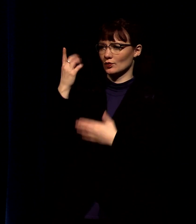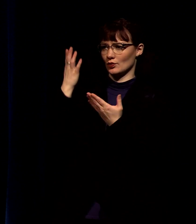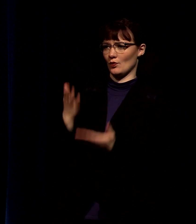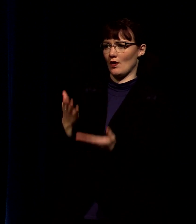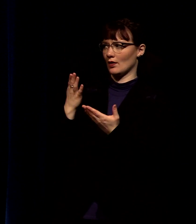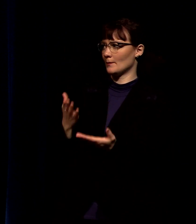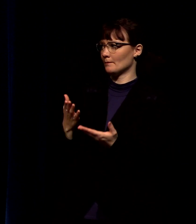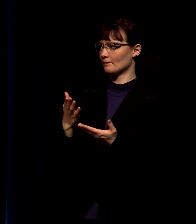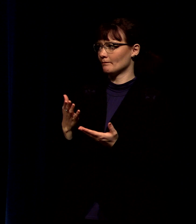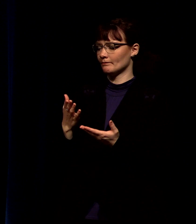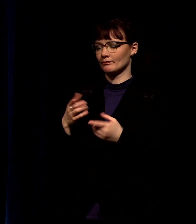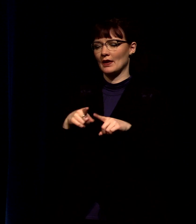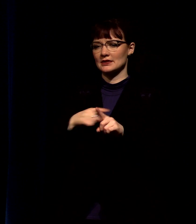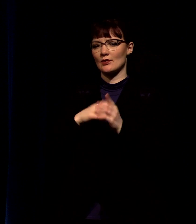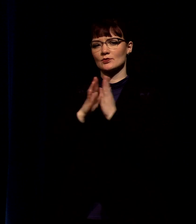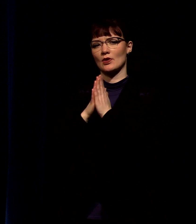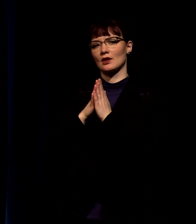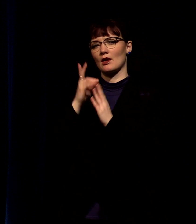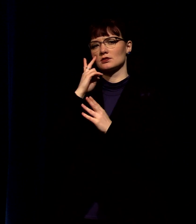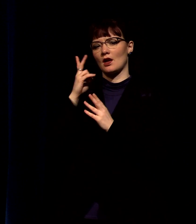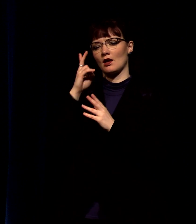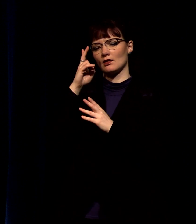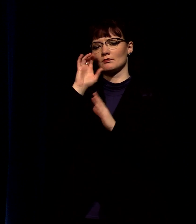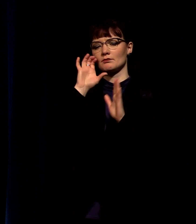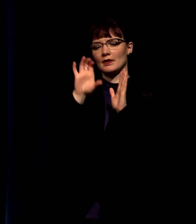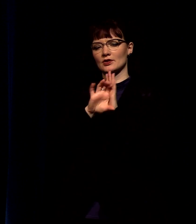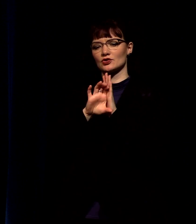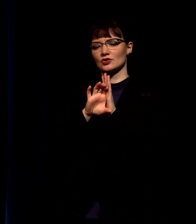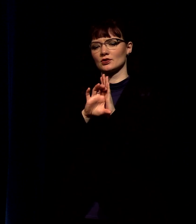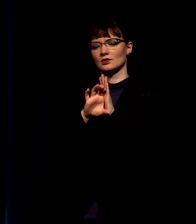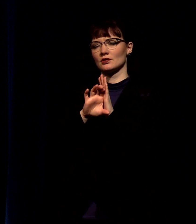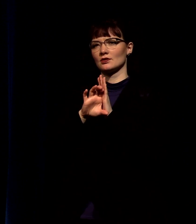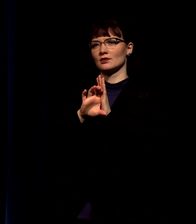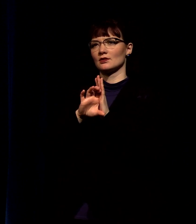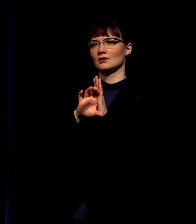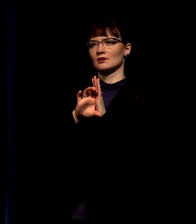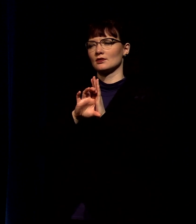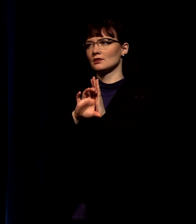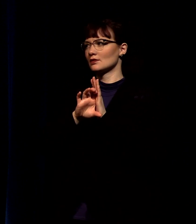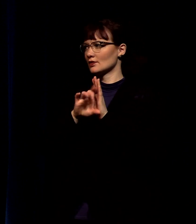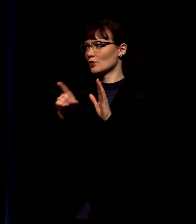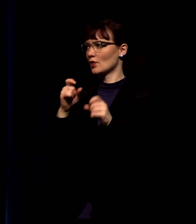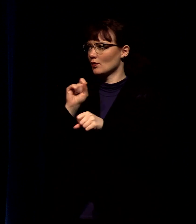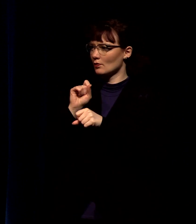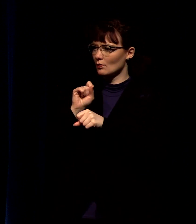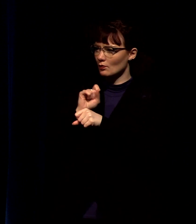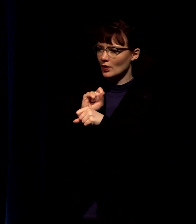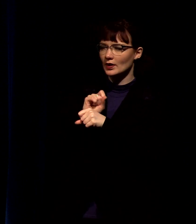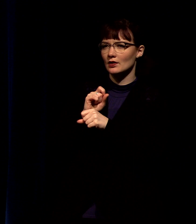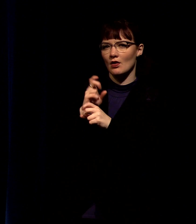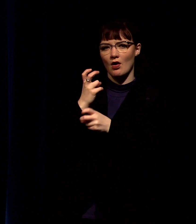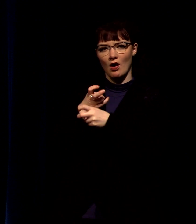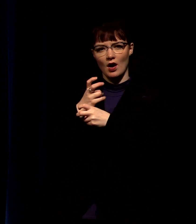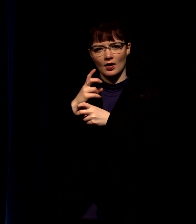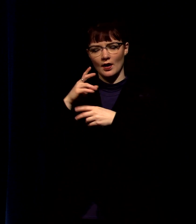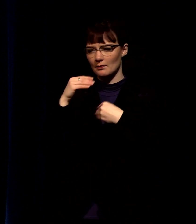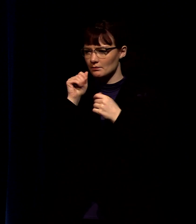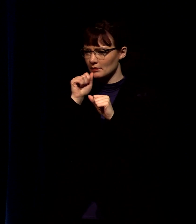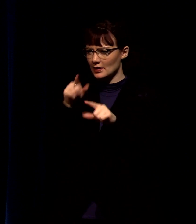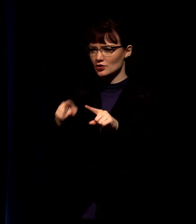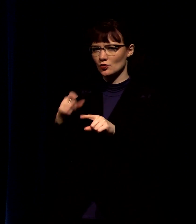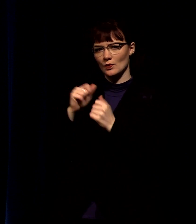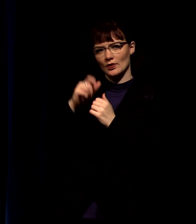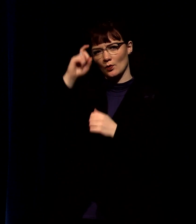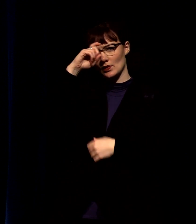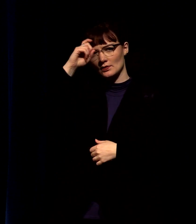so i was praying for you i just saw this picture of an accelerator on a car and you're part of that that i just bless you with wisdom as you just discern